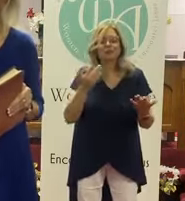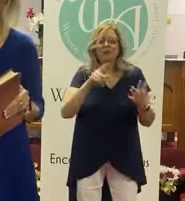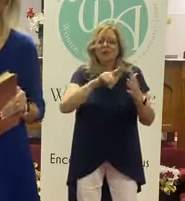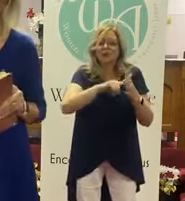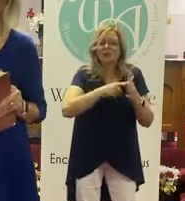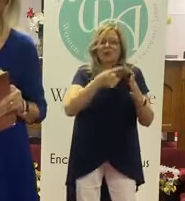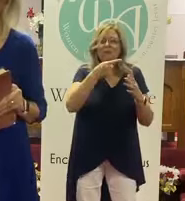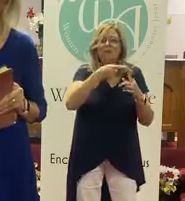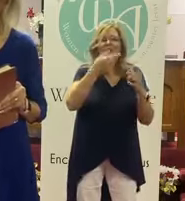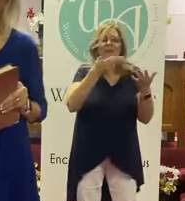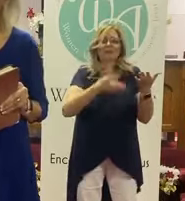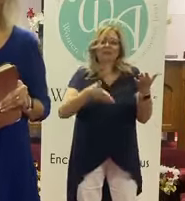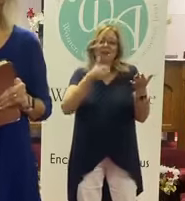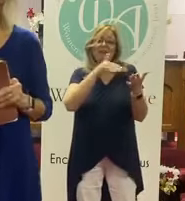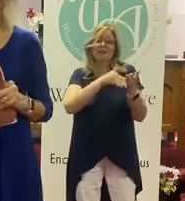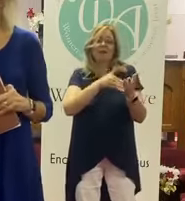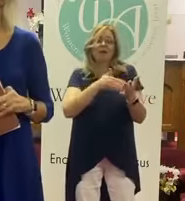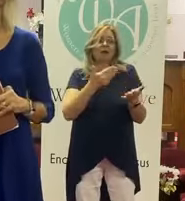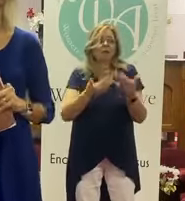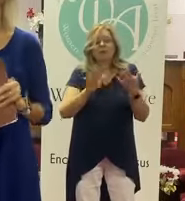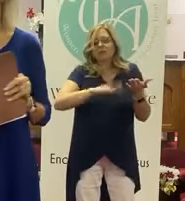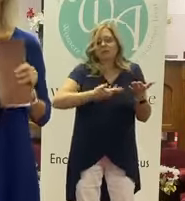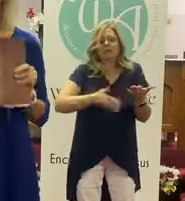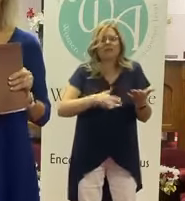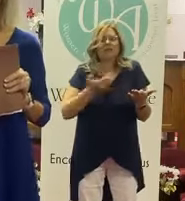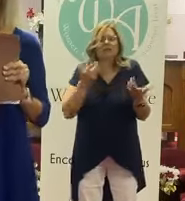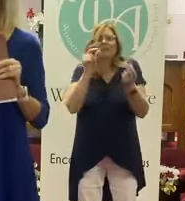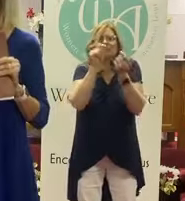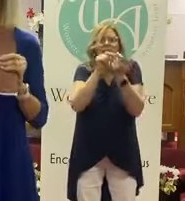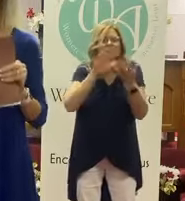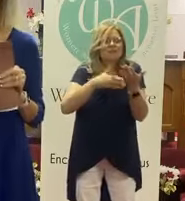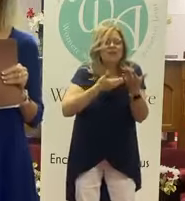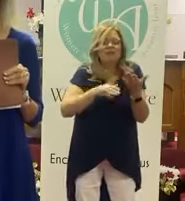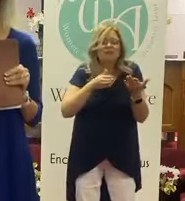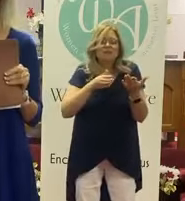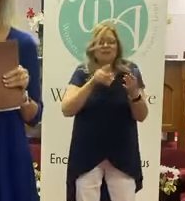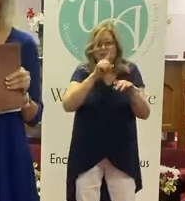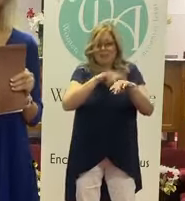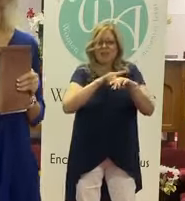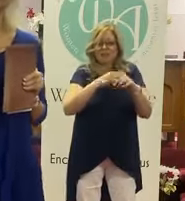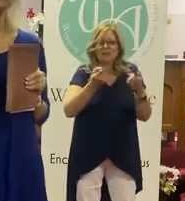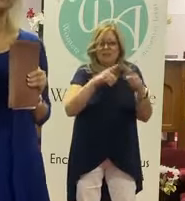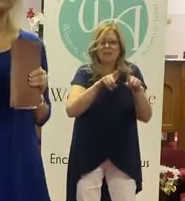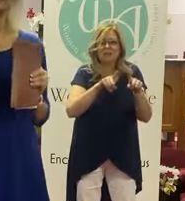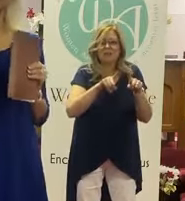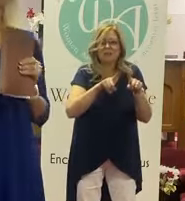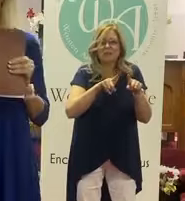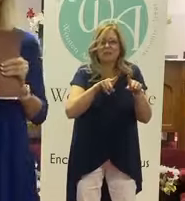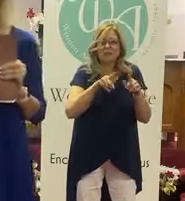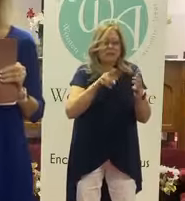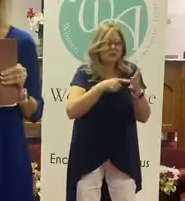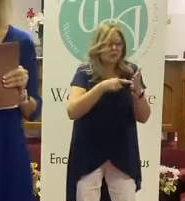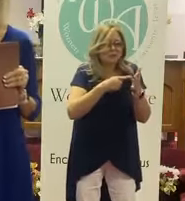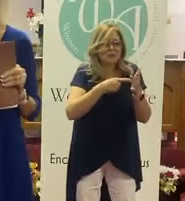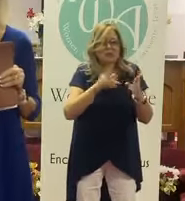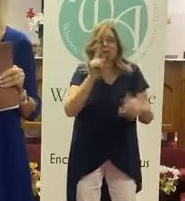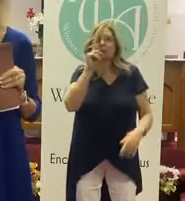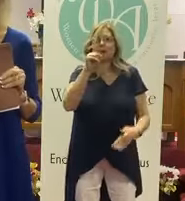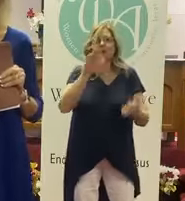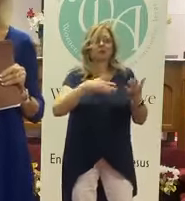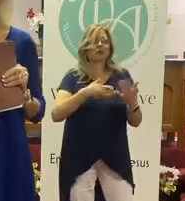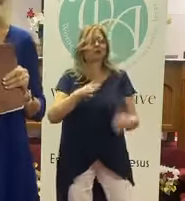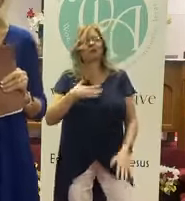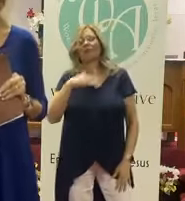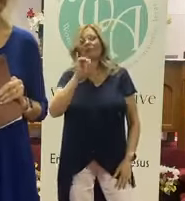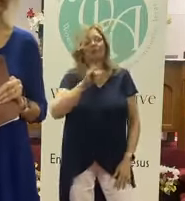to that starting point. Or maybe it's a song. There are certain songs at certain seasons. Have you noticed that? Sometimes you'll be on this one song